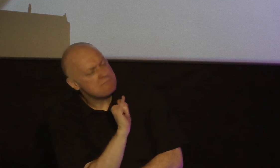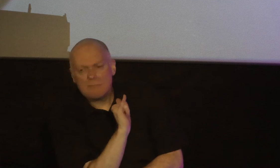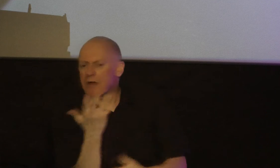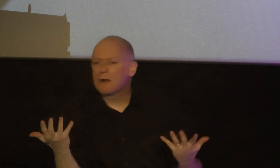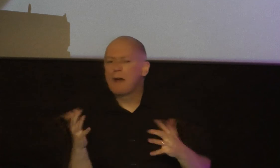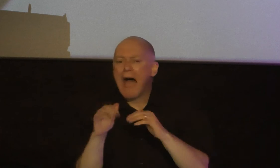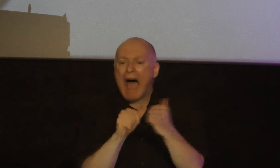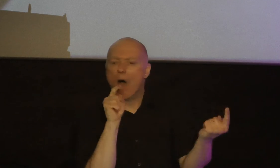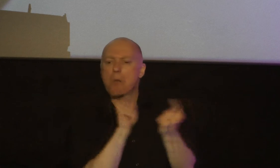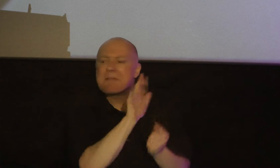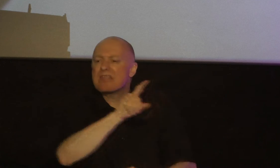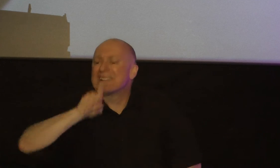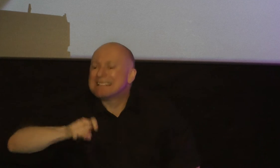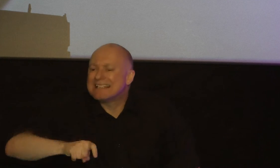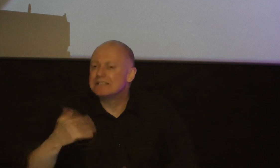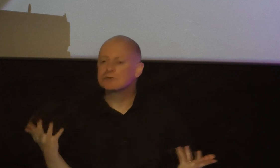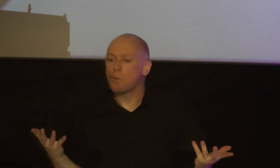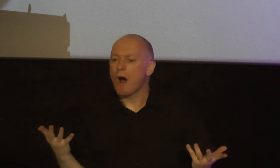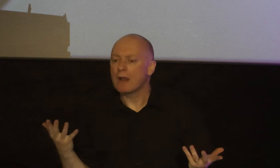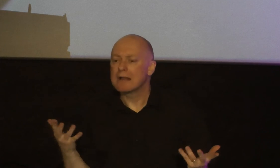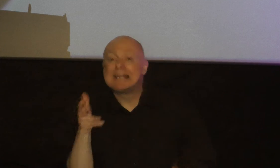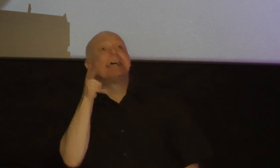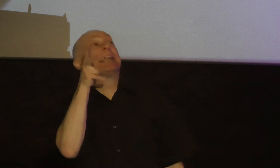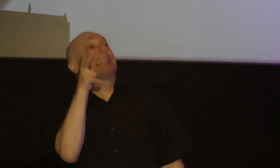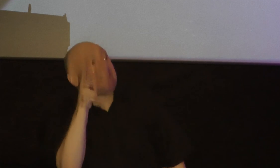person's needs adequately is if you would listen to what they're saying